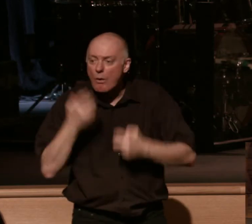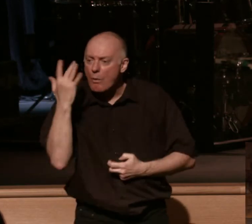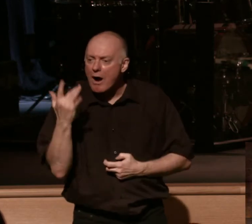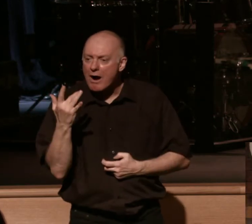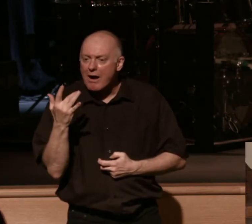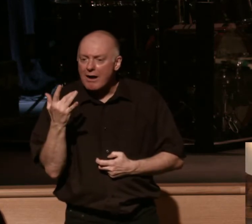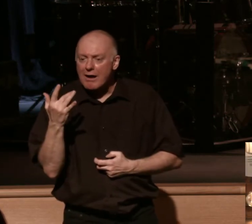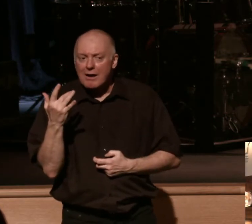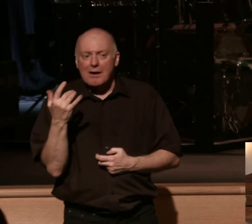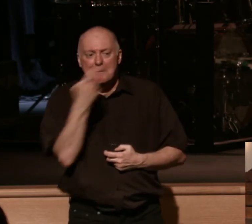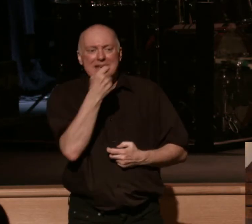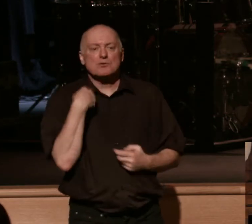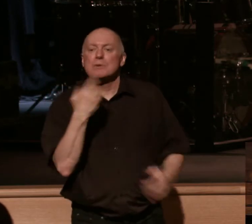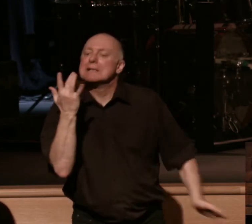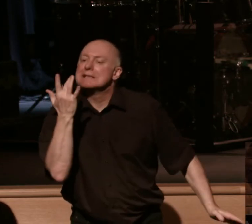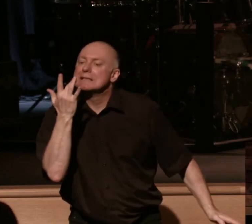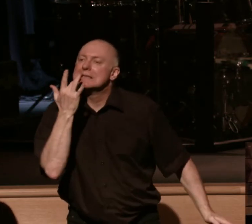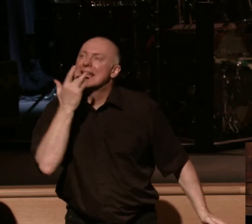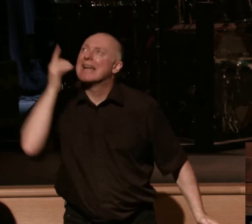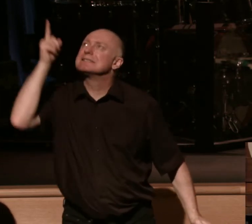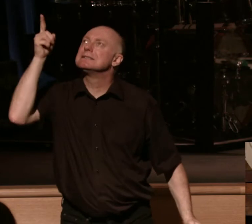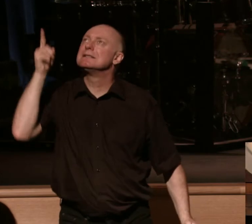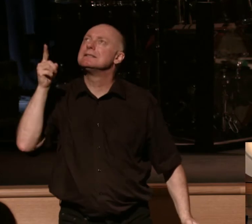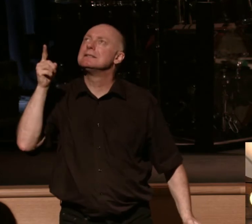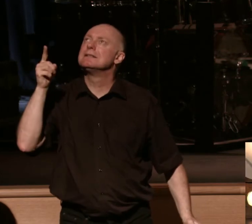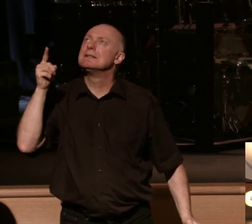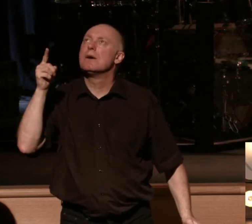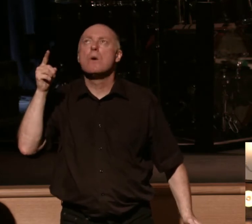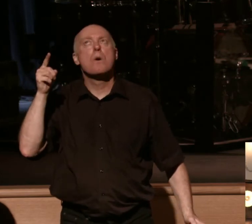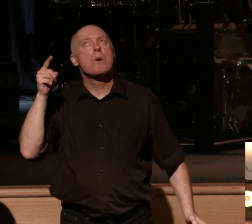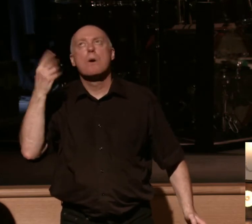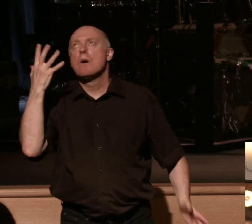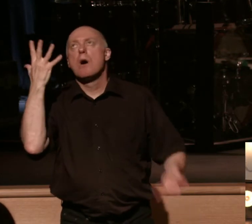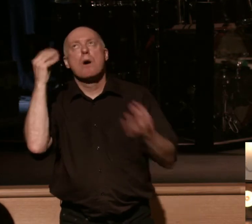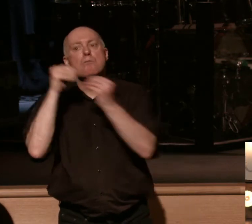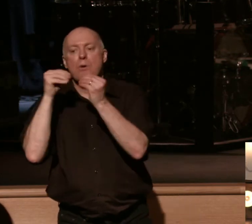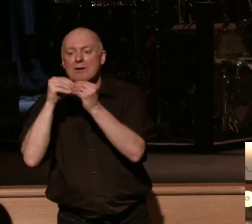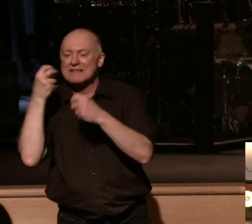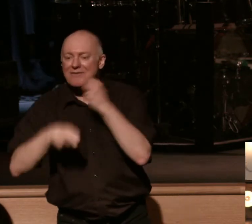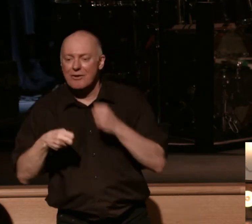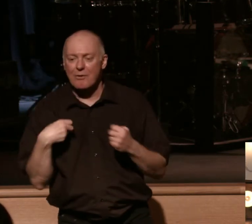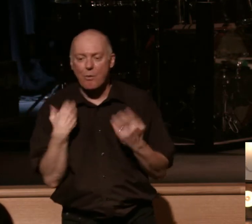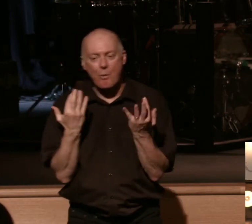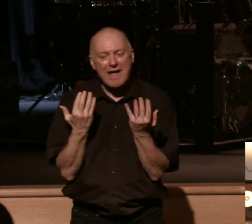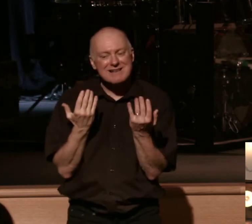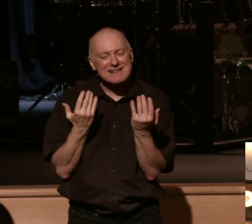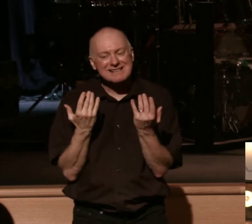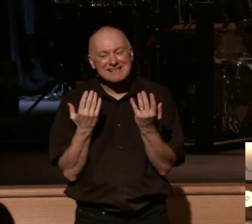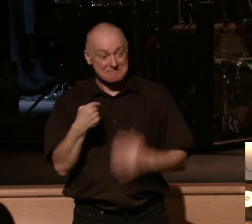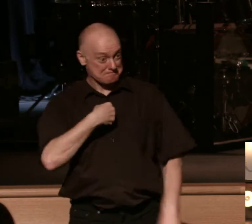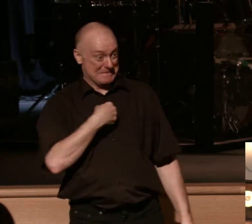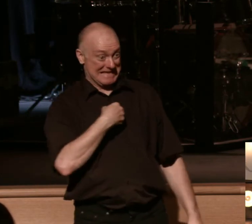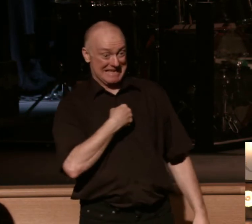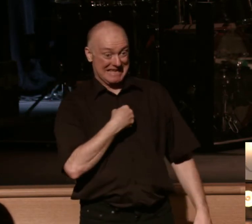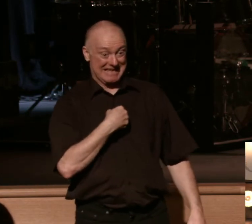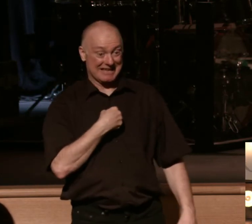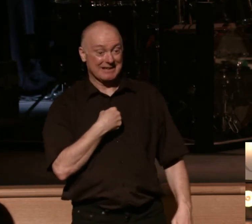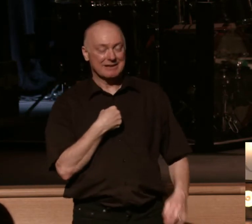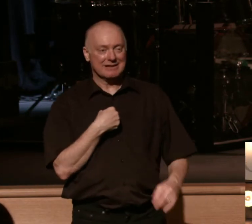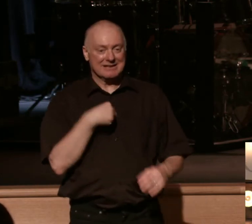tasted a sample but we know the full meal is coming. So I'm one of those people in my immediate family and my in-laws